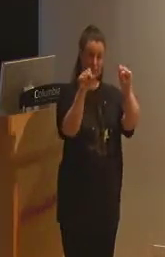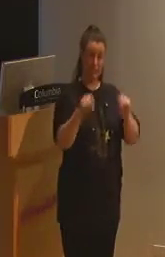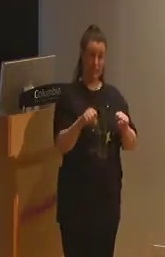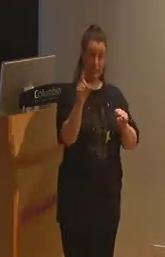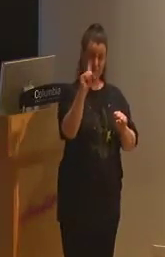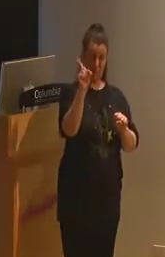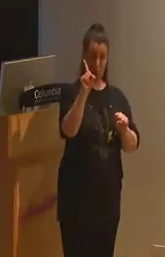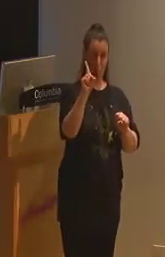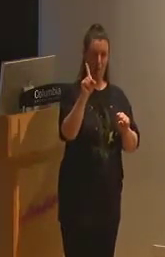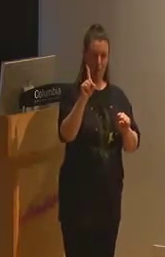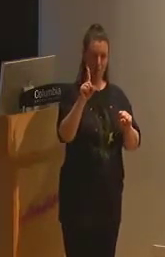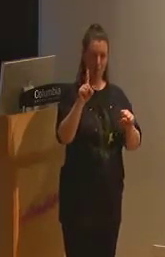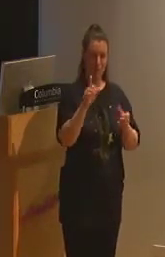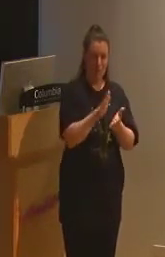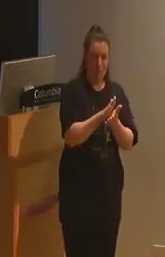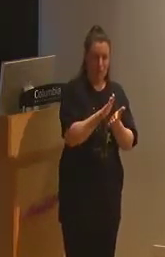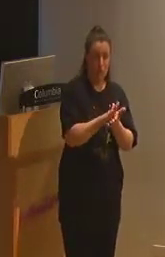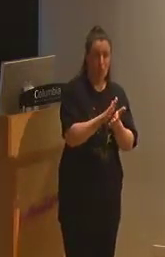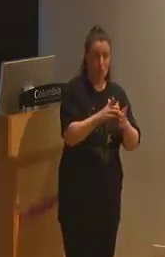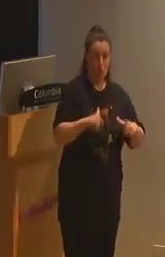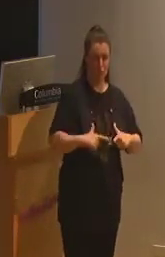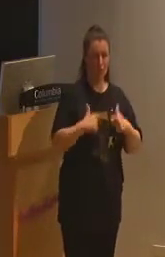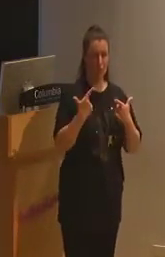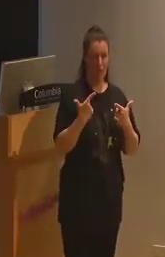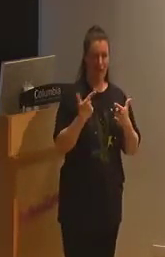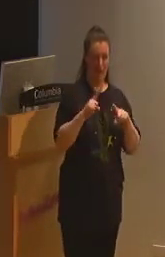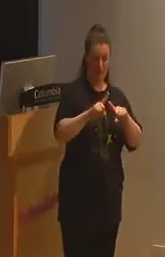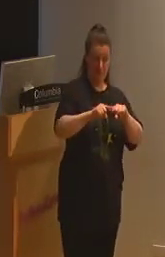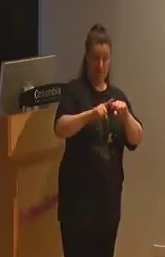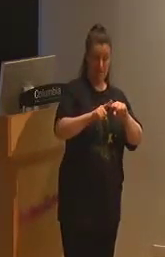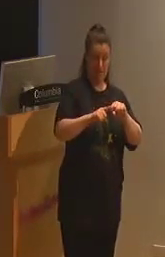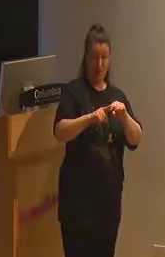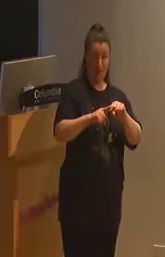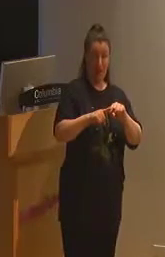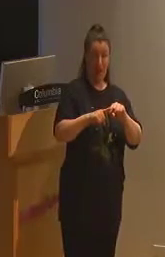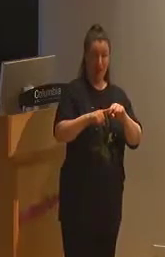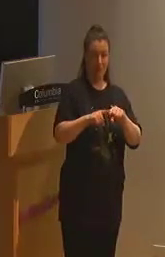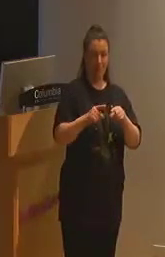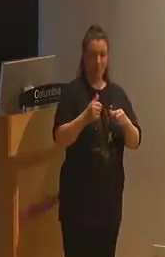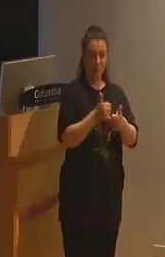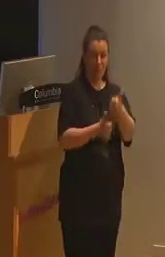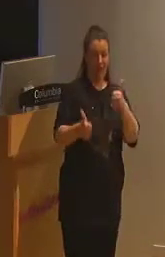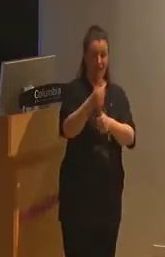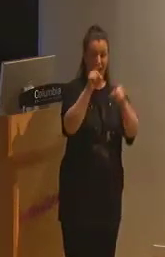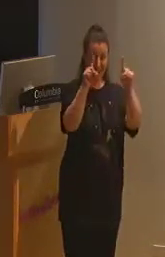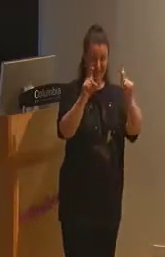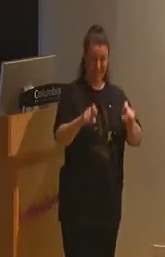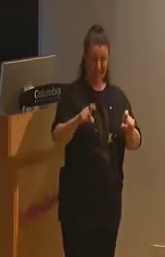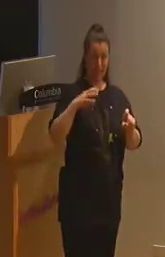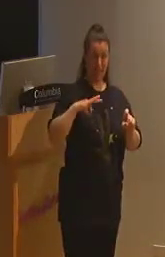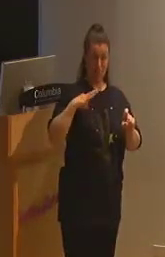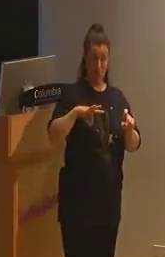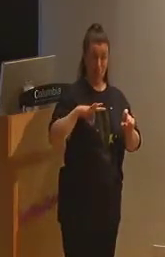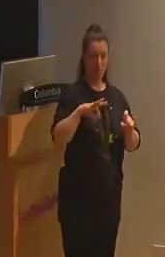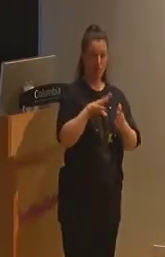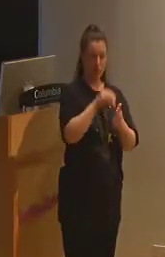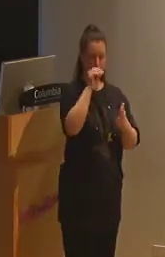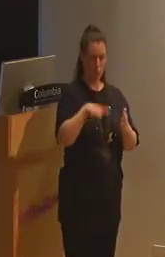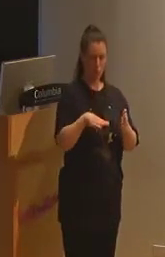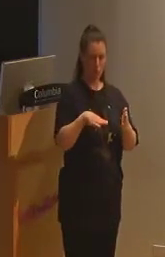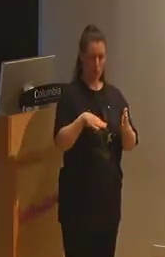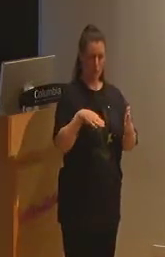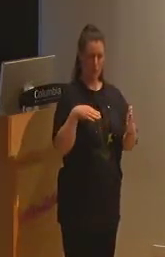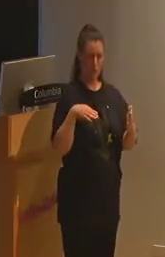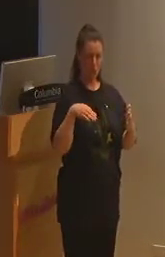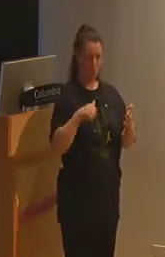and the jobs of teachers depend on ever higher test scores or worse, students who threaten the scores of other students by consuming